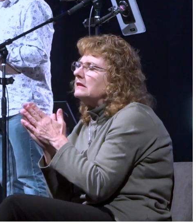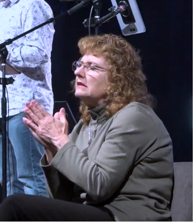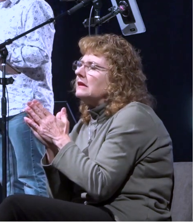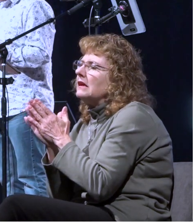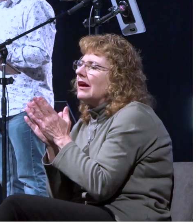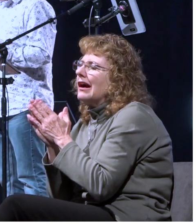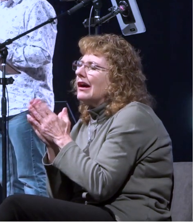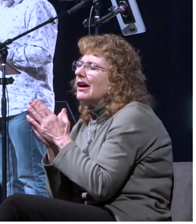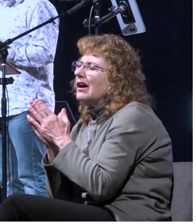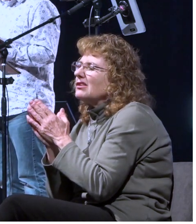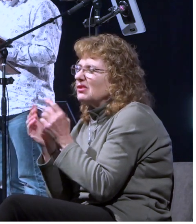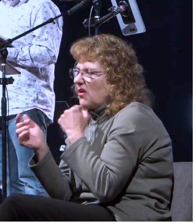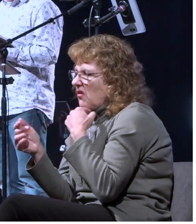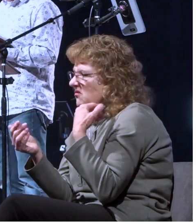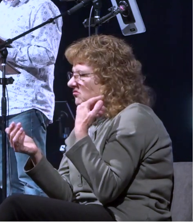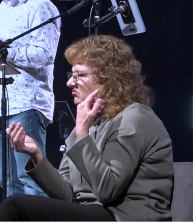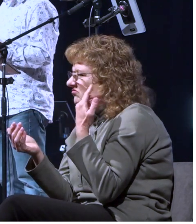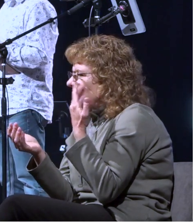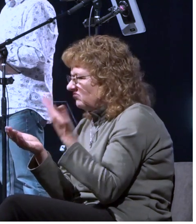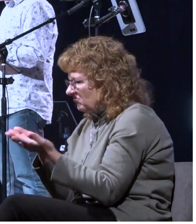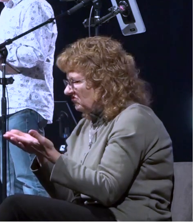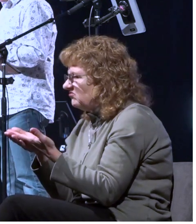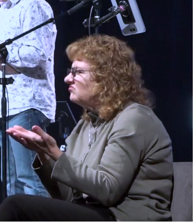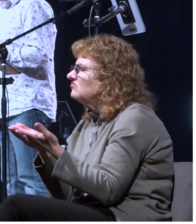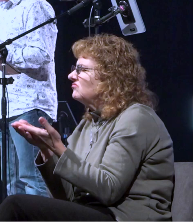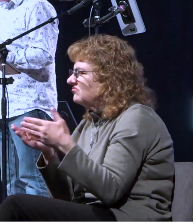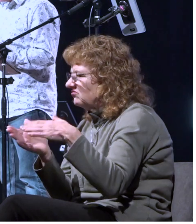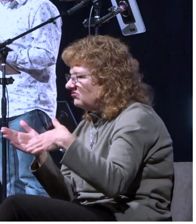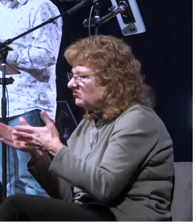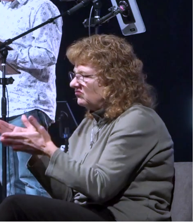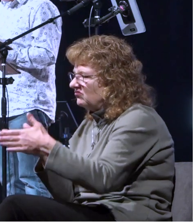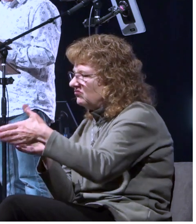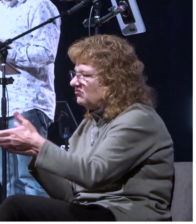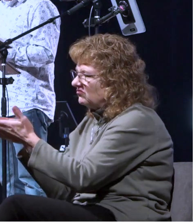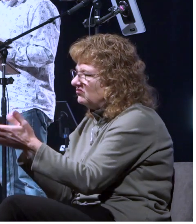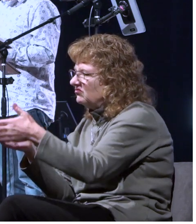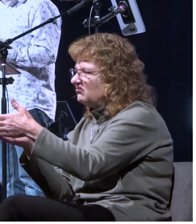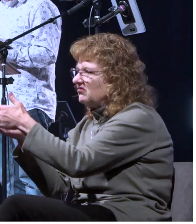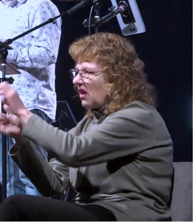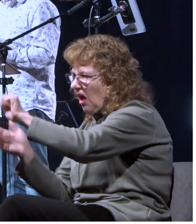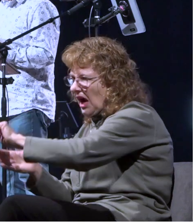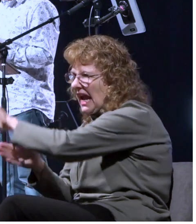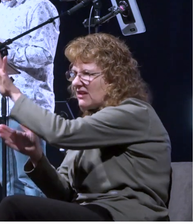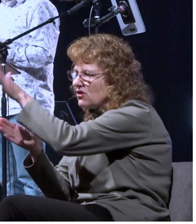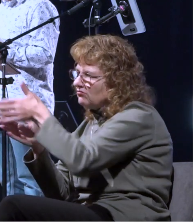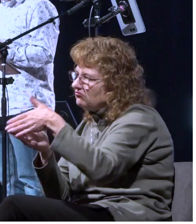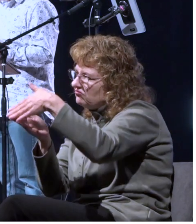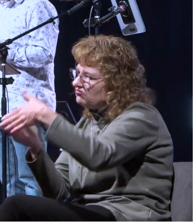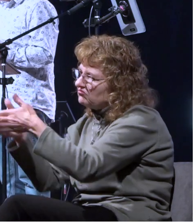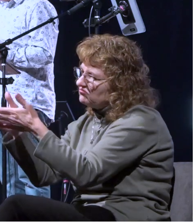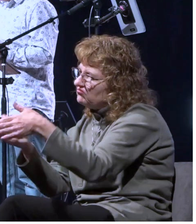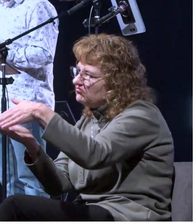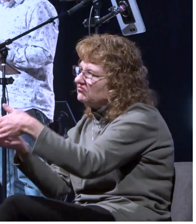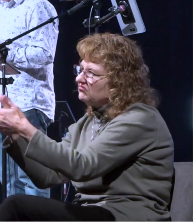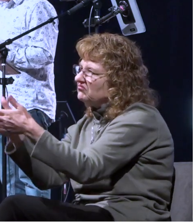meaning to sail along the coast of asia aristarchus a macedonian of